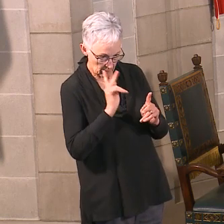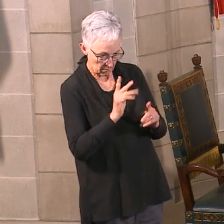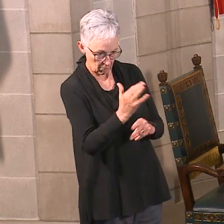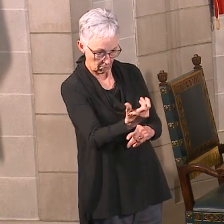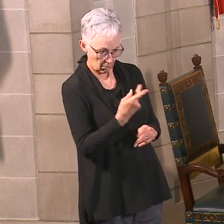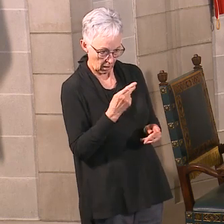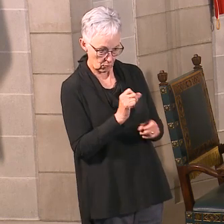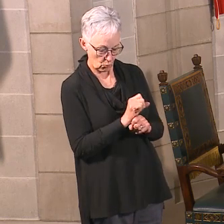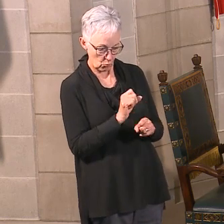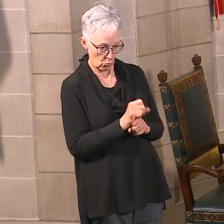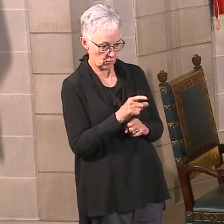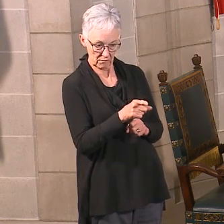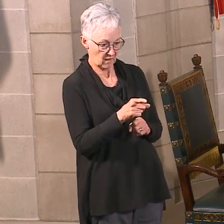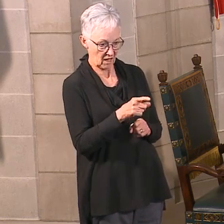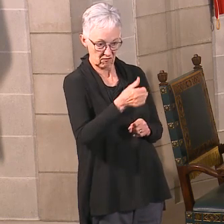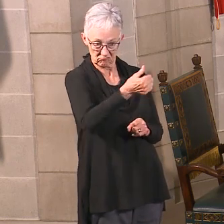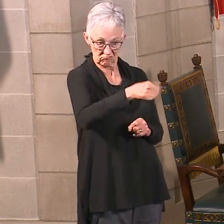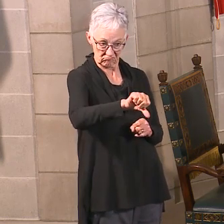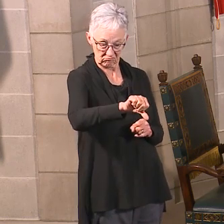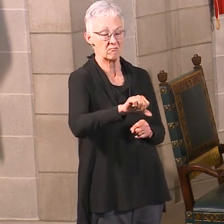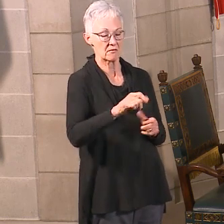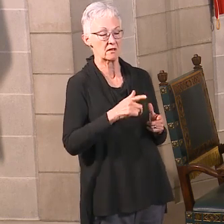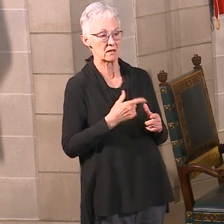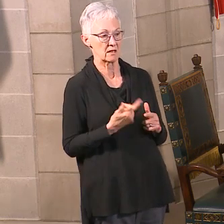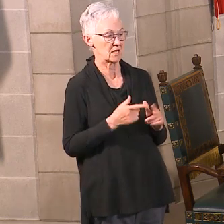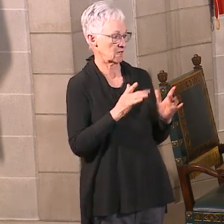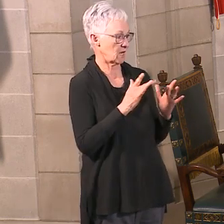have your questions answered about that.